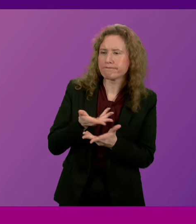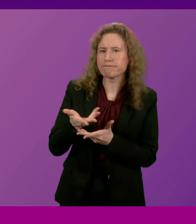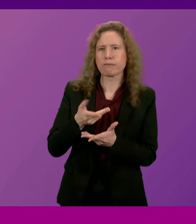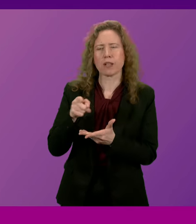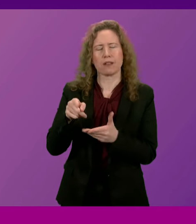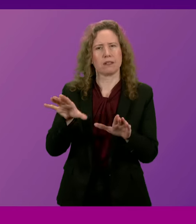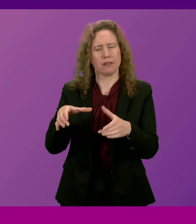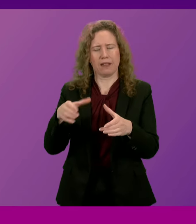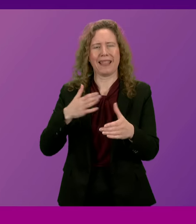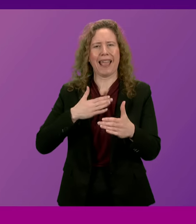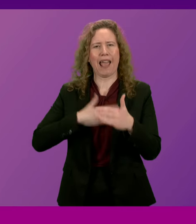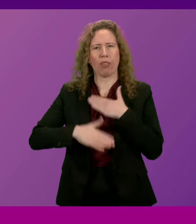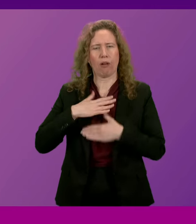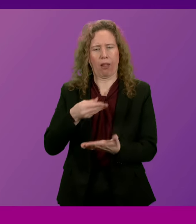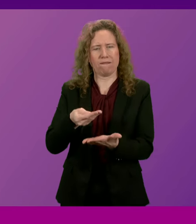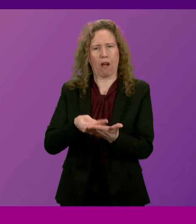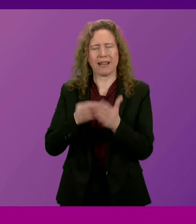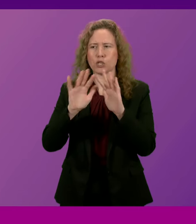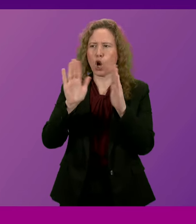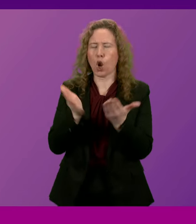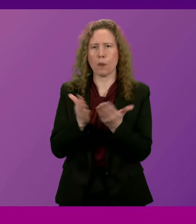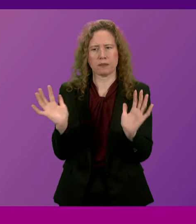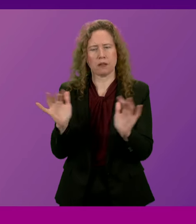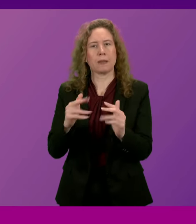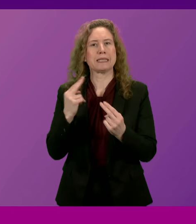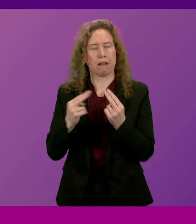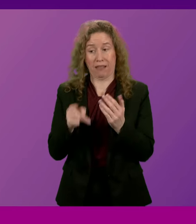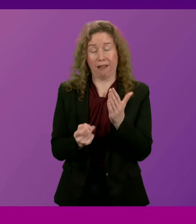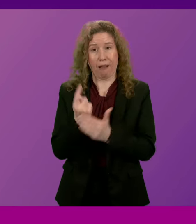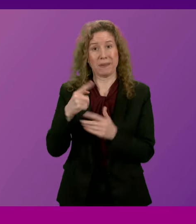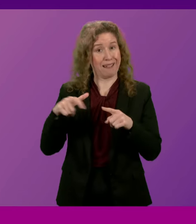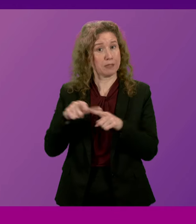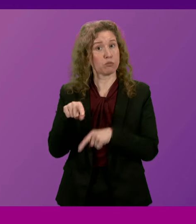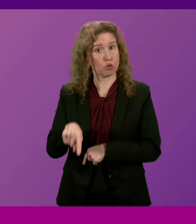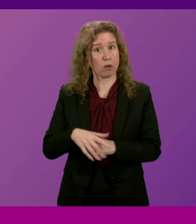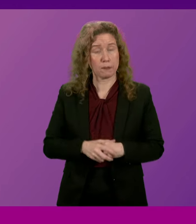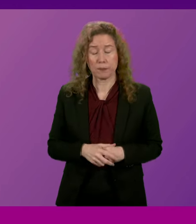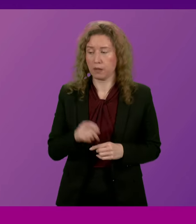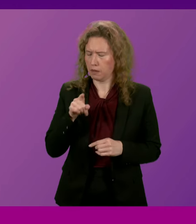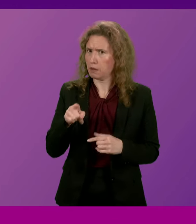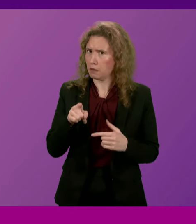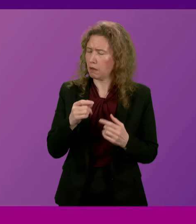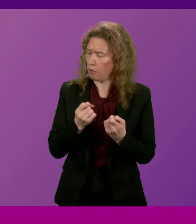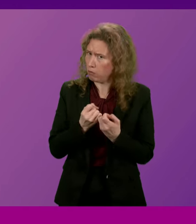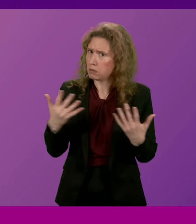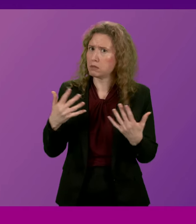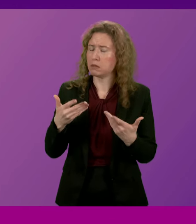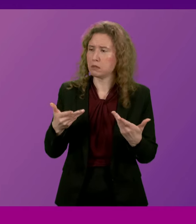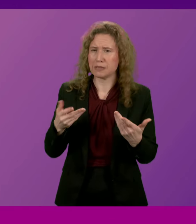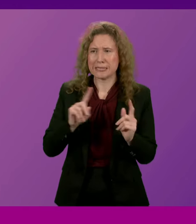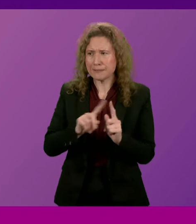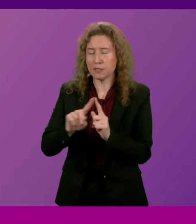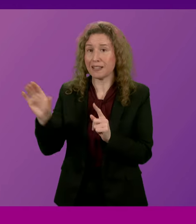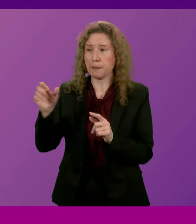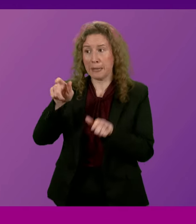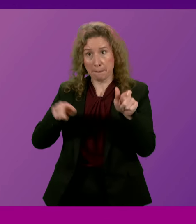Ethical Finance Global Summit Dinner, which took place in Edinburgh, where there was a very extensive range of